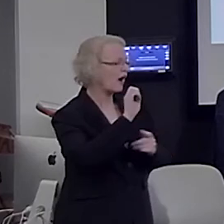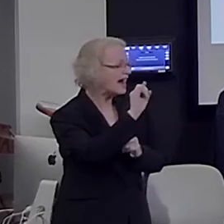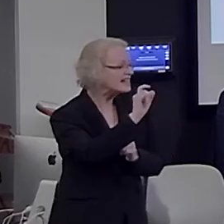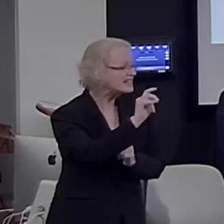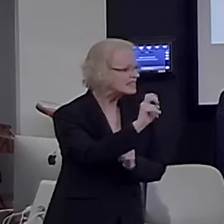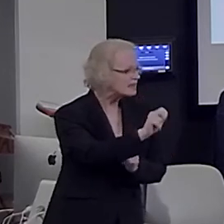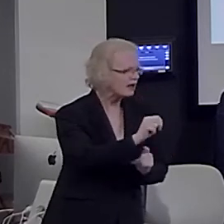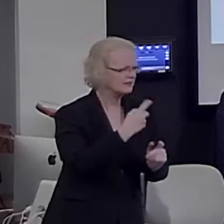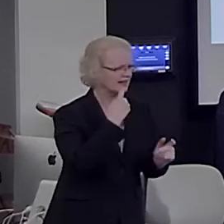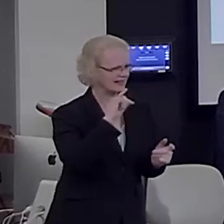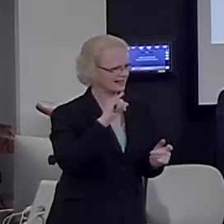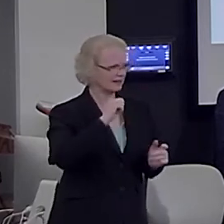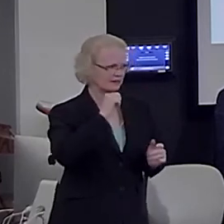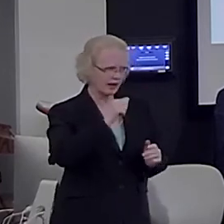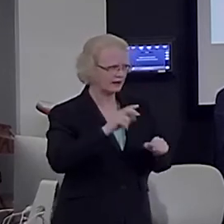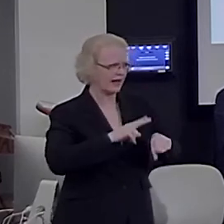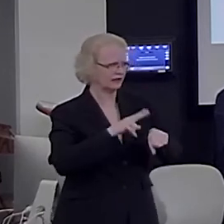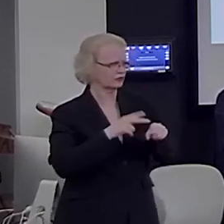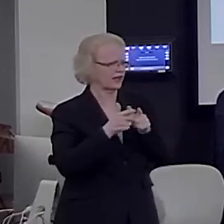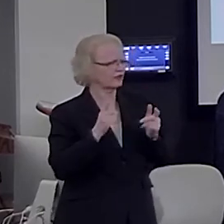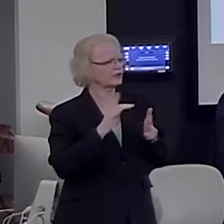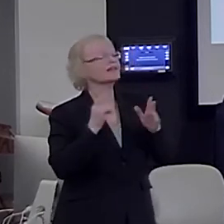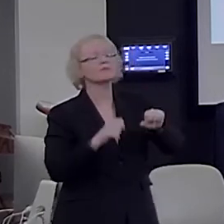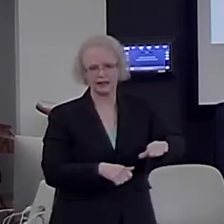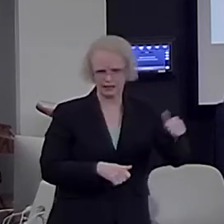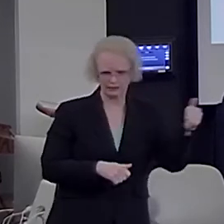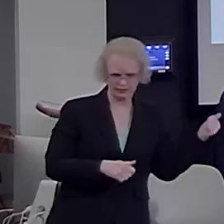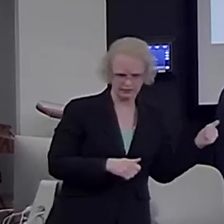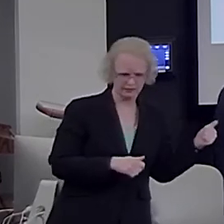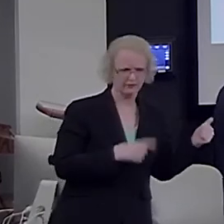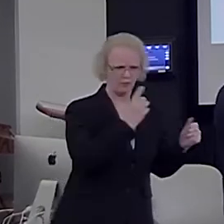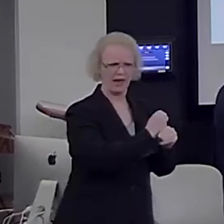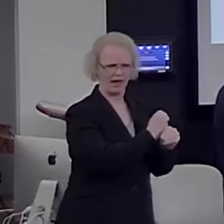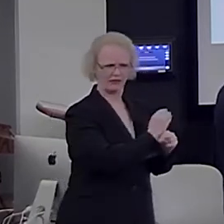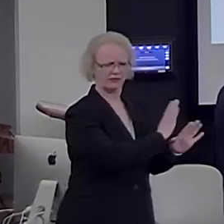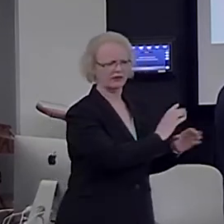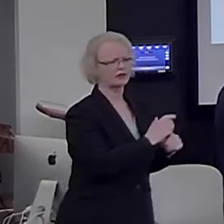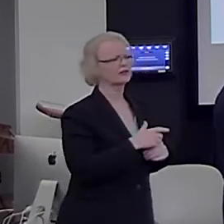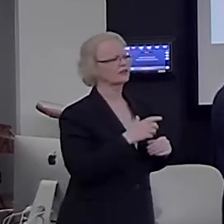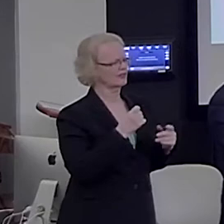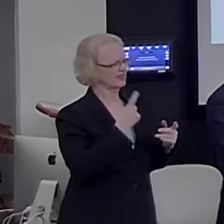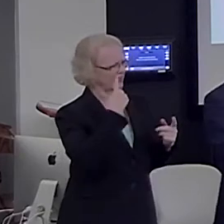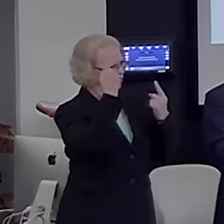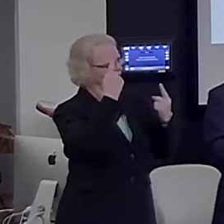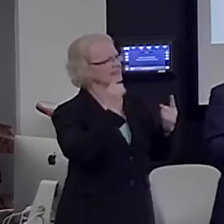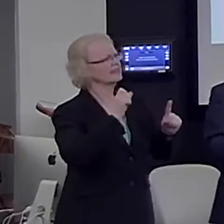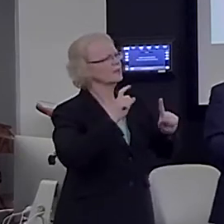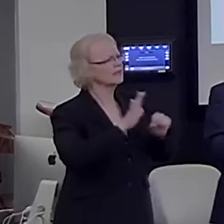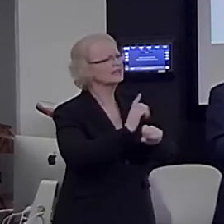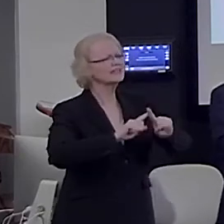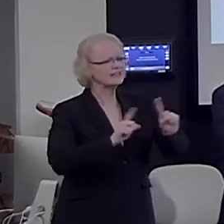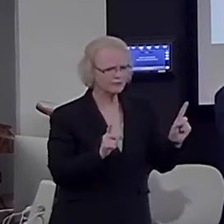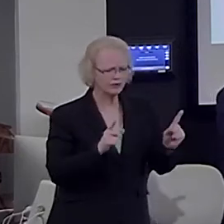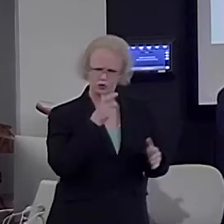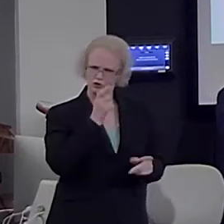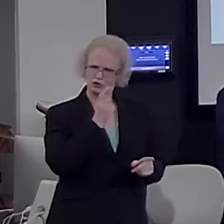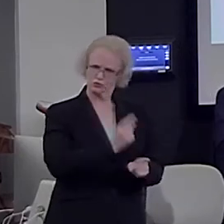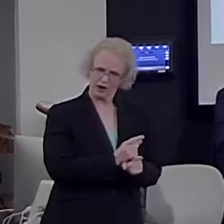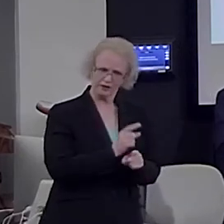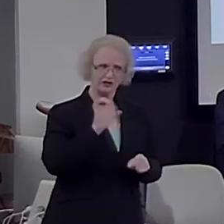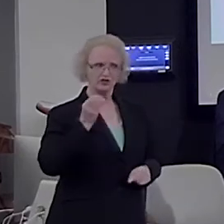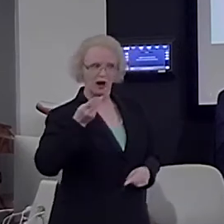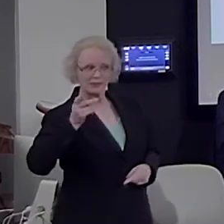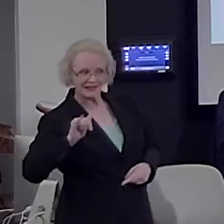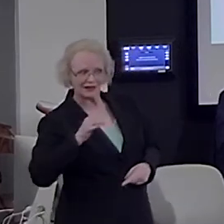not natural language. It is something else. The vocabulary is completely different. So, who is right? Chomsky or